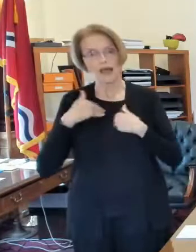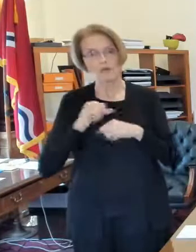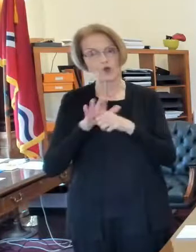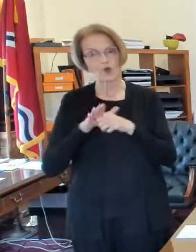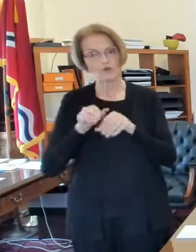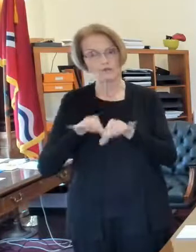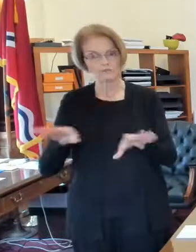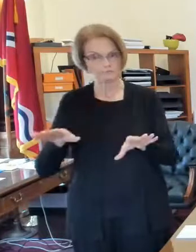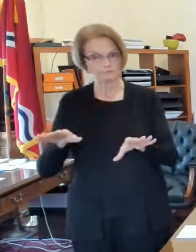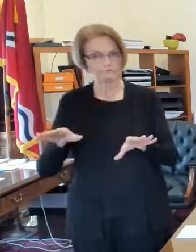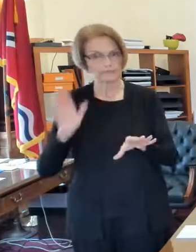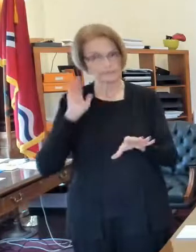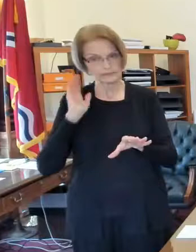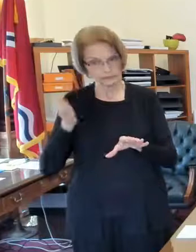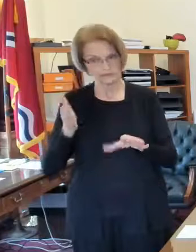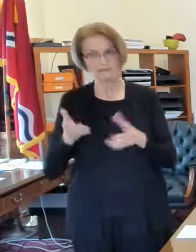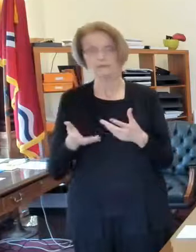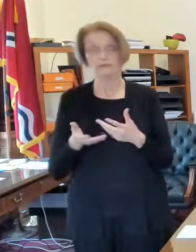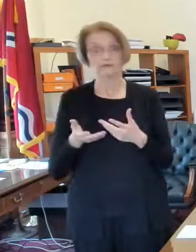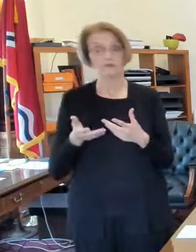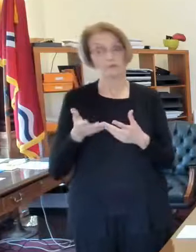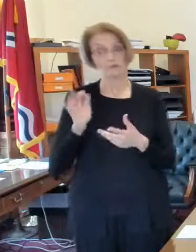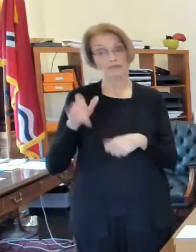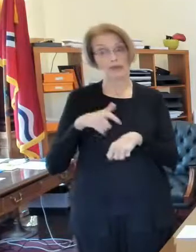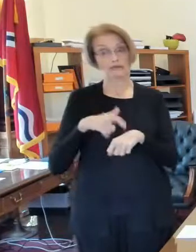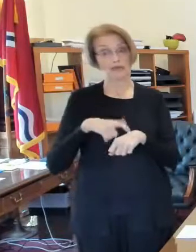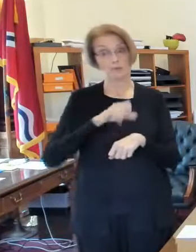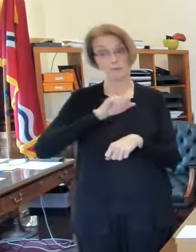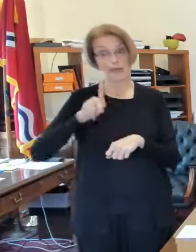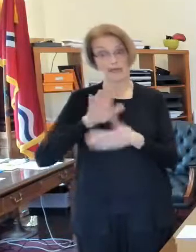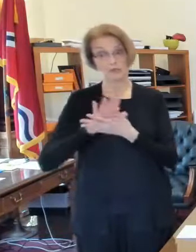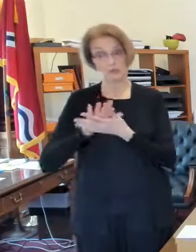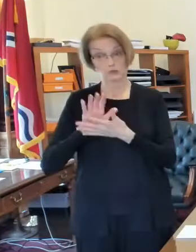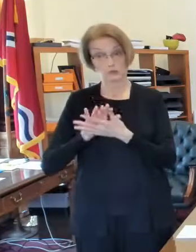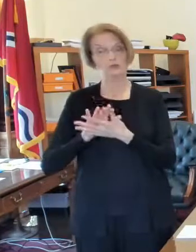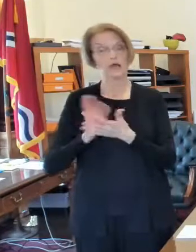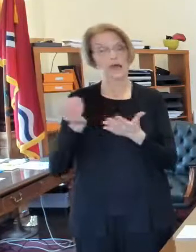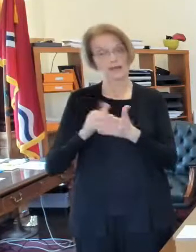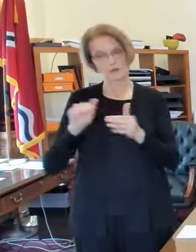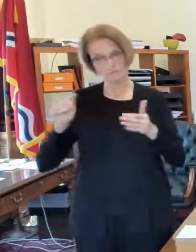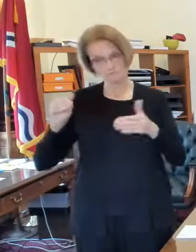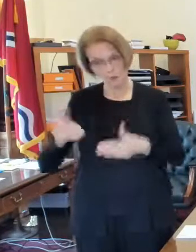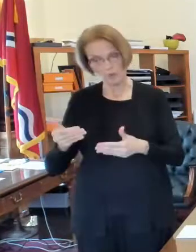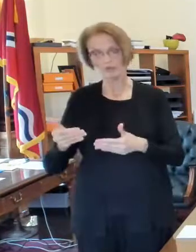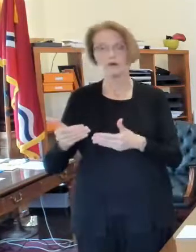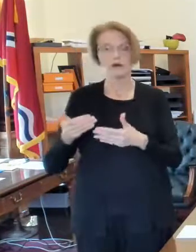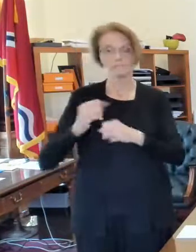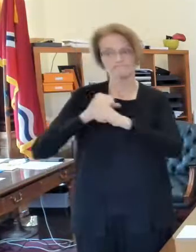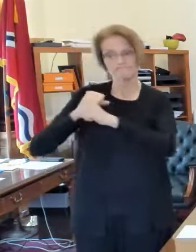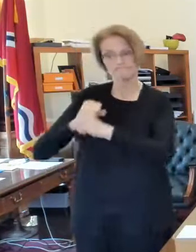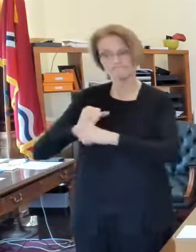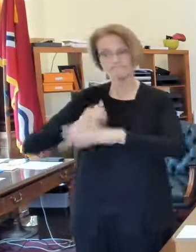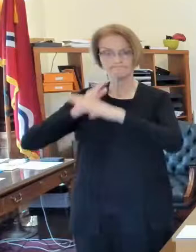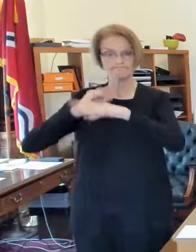on preventing uh transmission and exposure of covid 19 in those facilities and again the school systems and the city of st louis have done an amazing